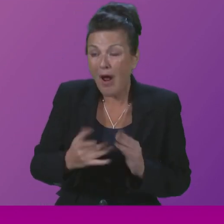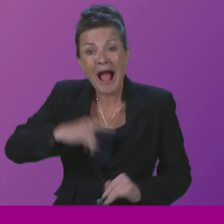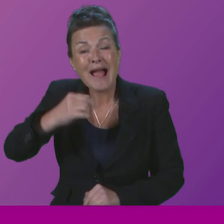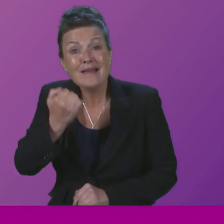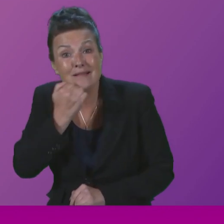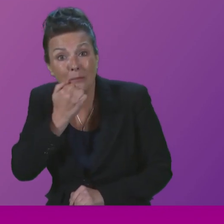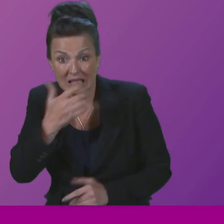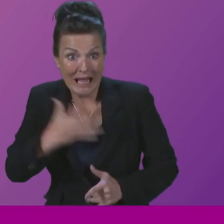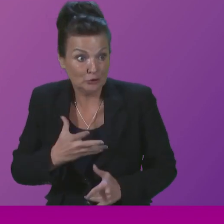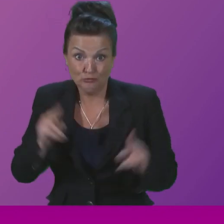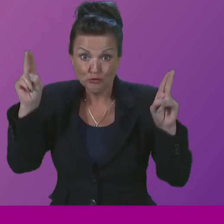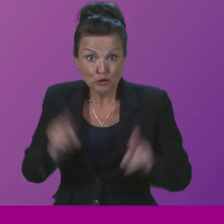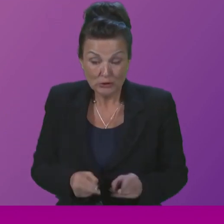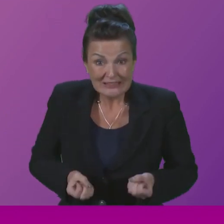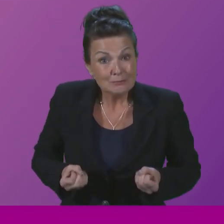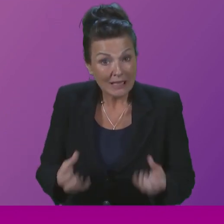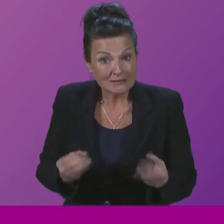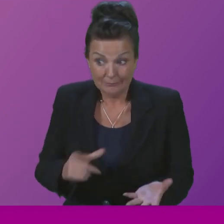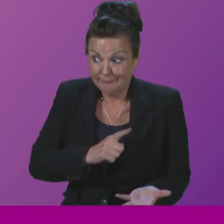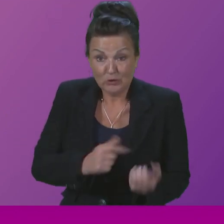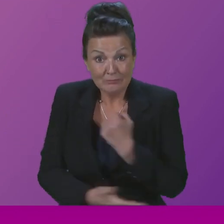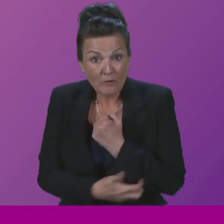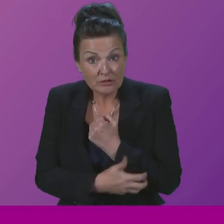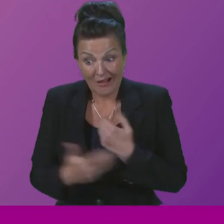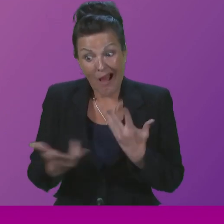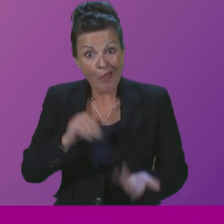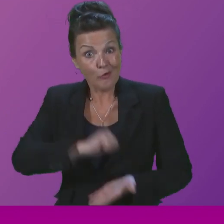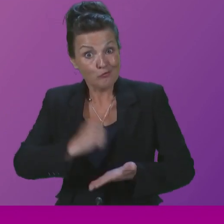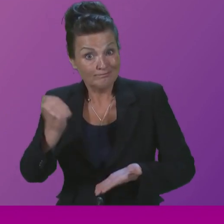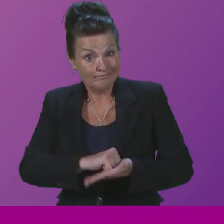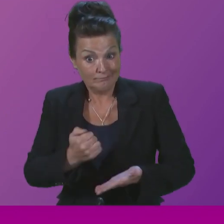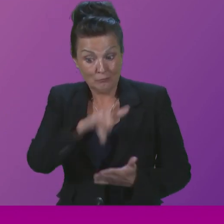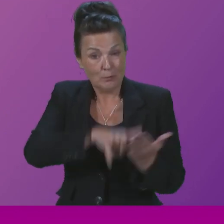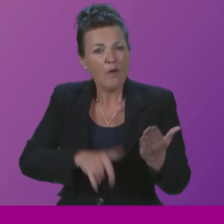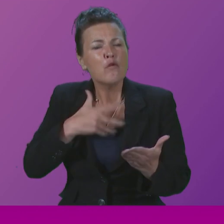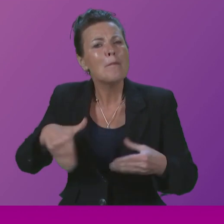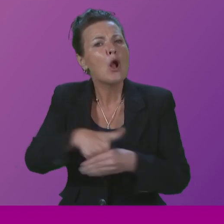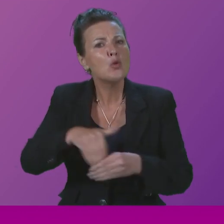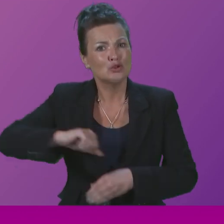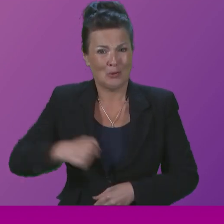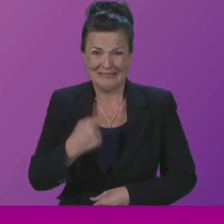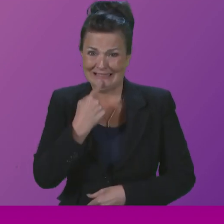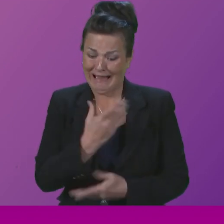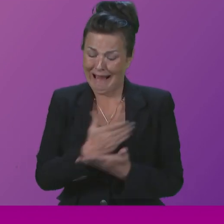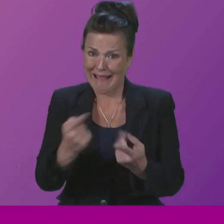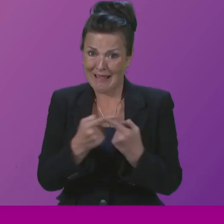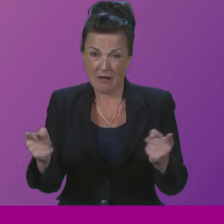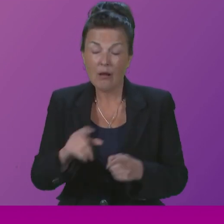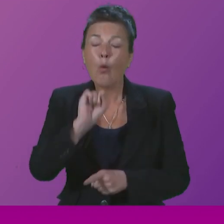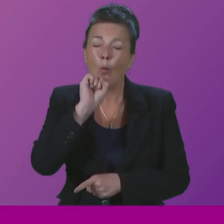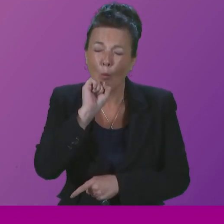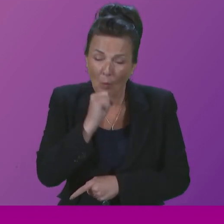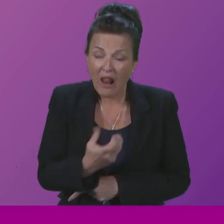back on essential spending. Another report published this week by Inclusion Scotland made the very stark statement that there will be